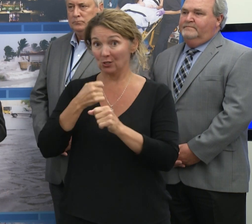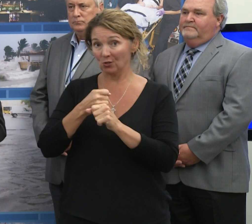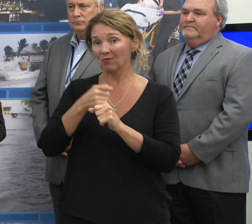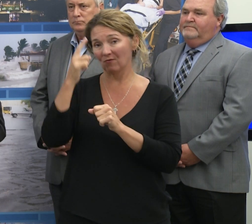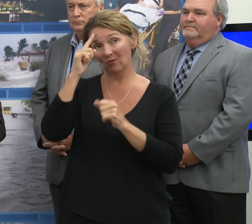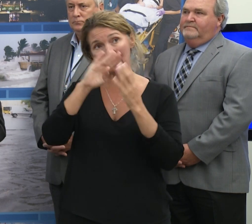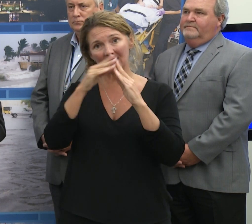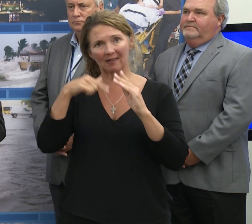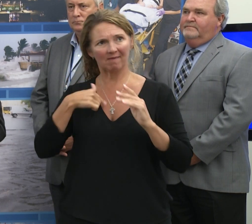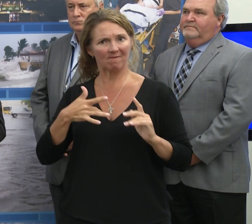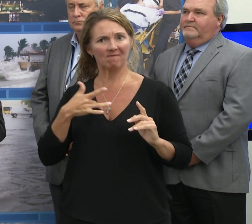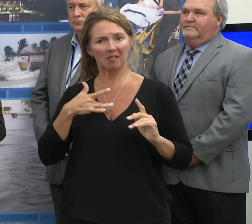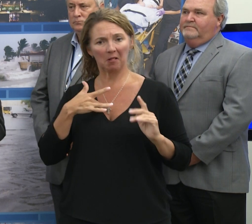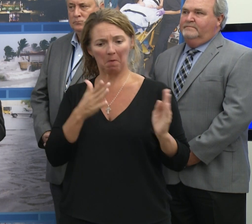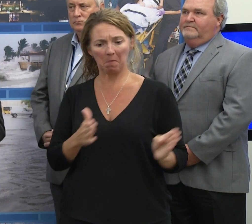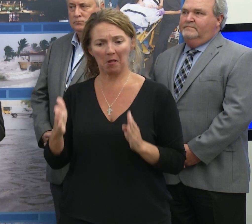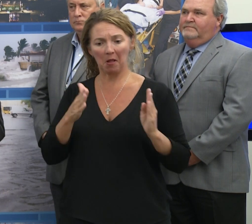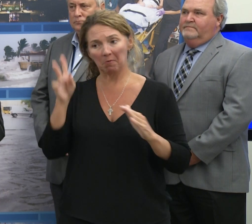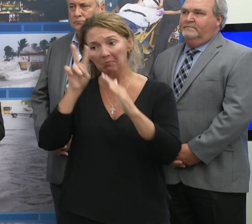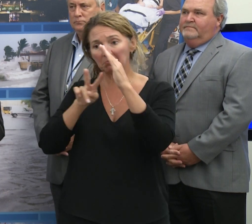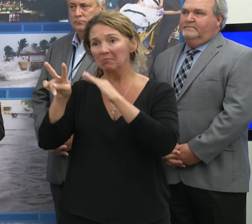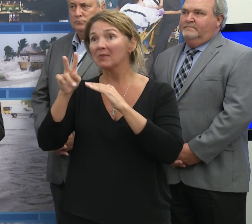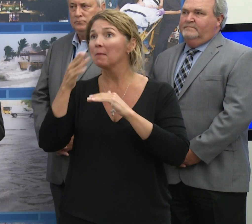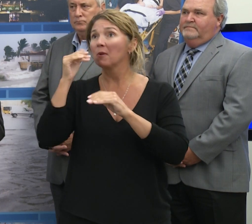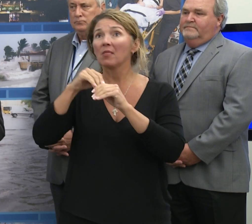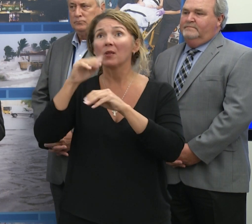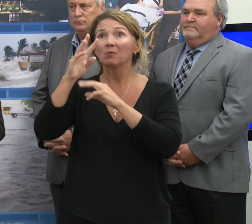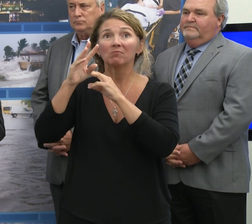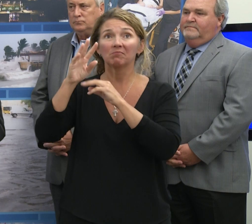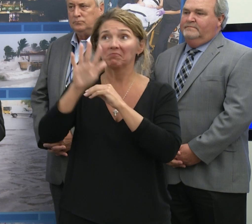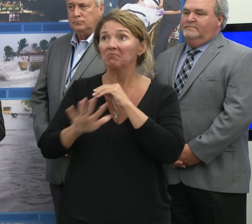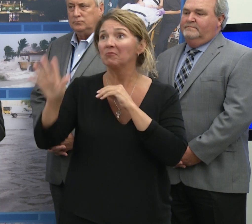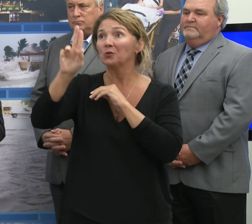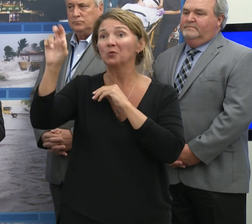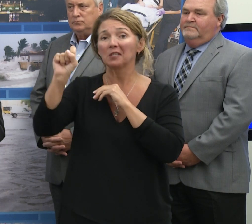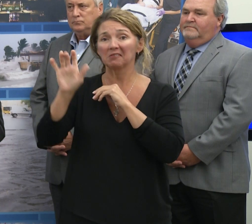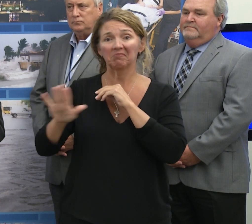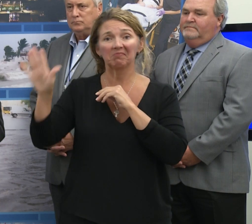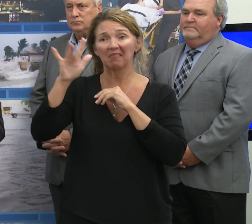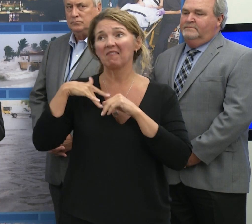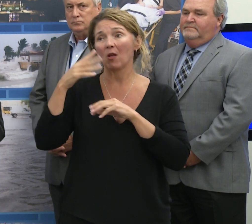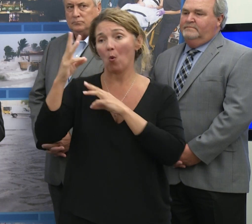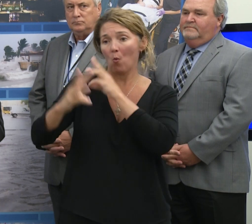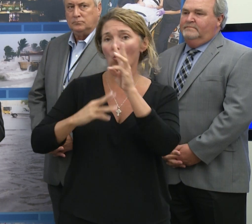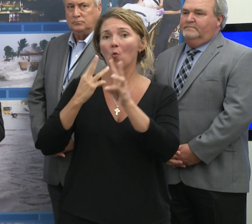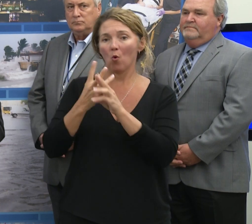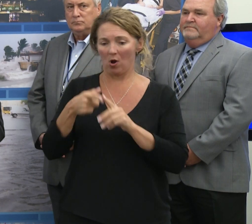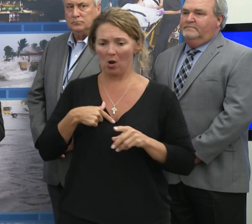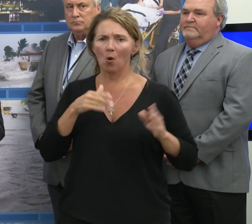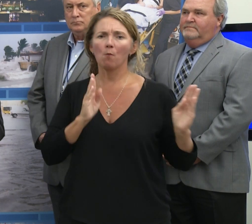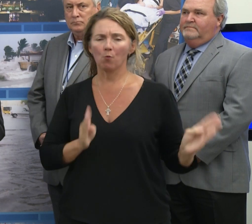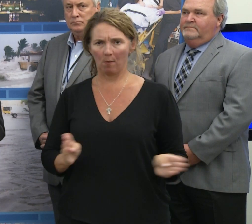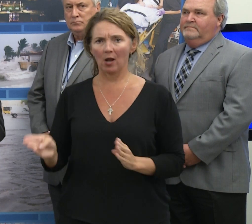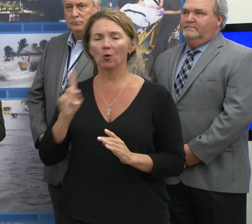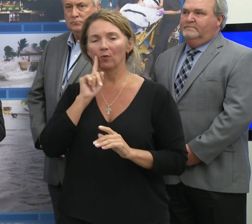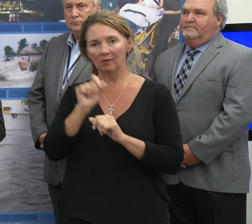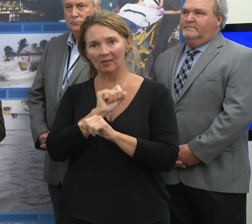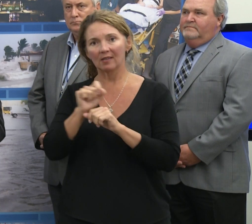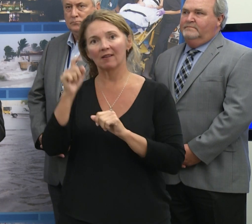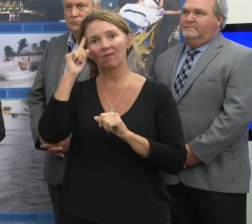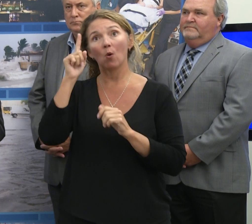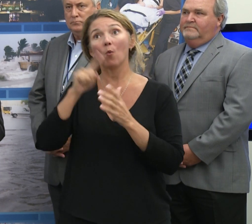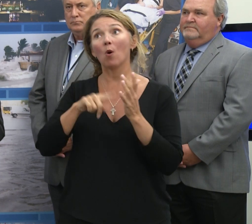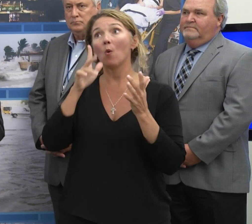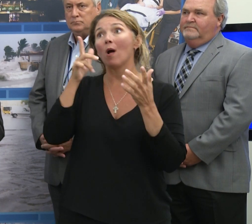that I think is as good as anybody's in the country. And I think the world saw a city that was prepared for